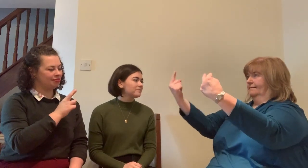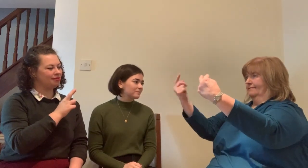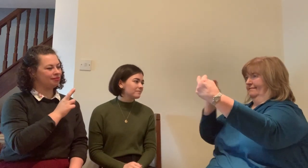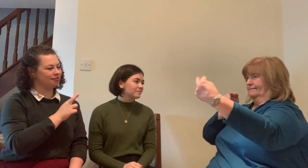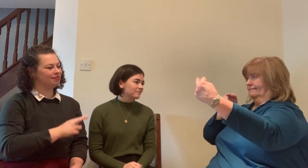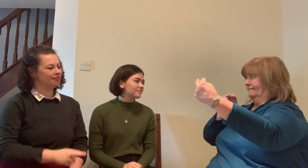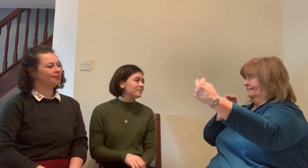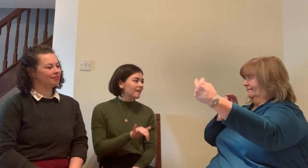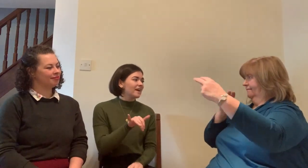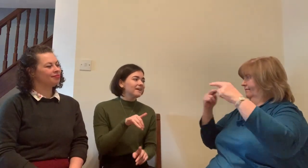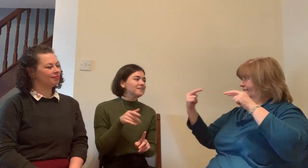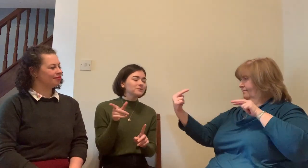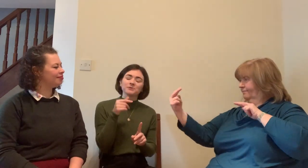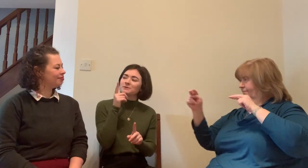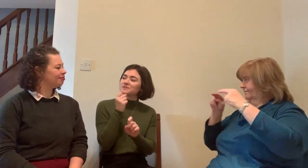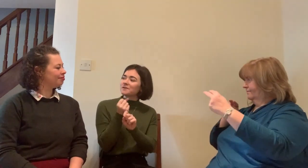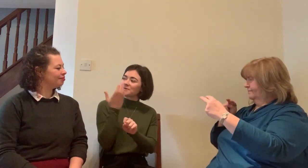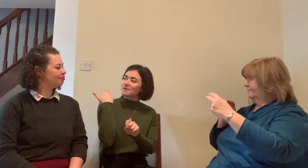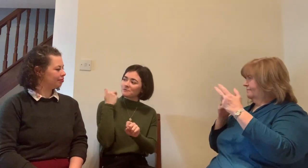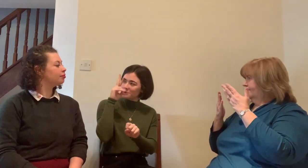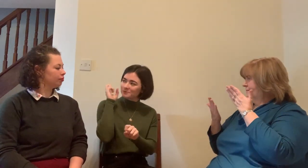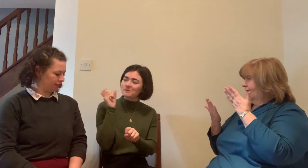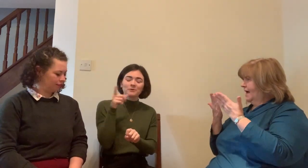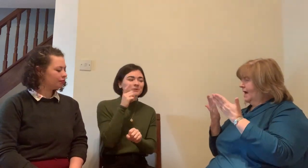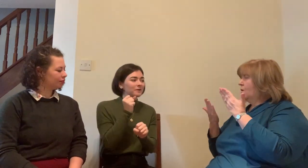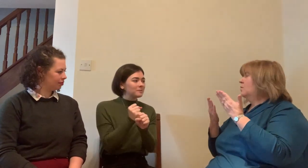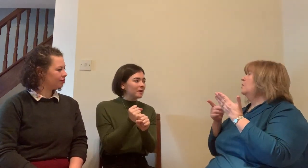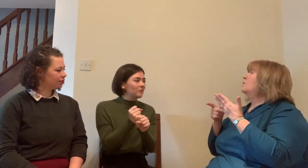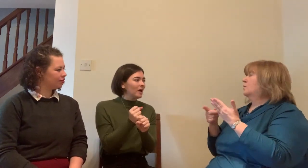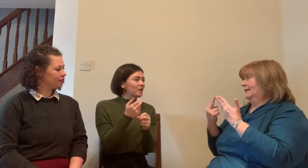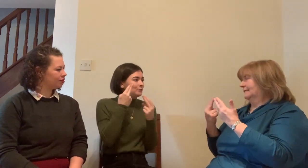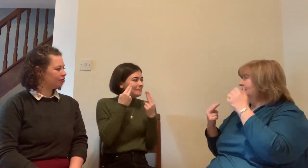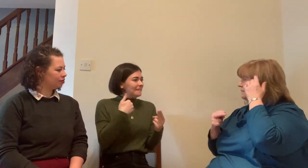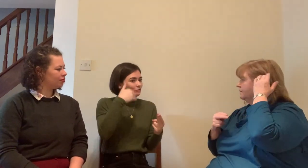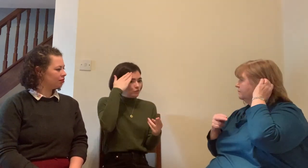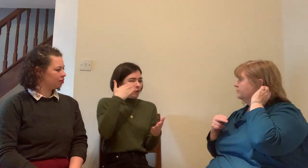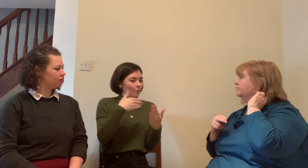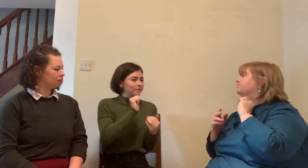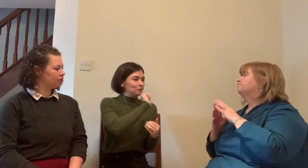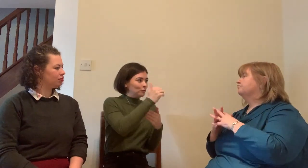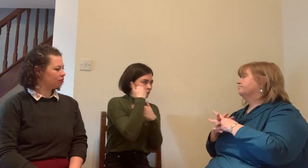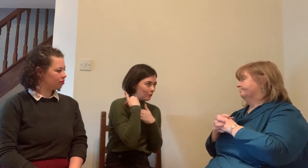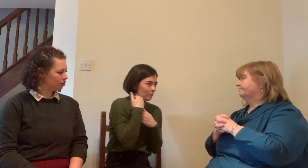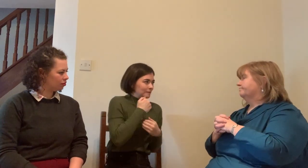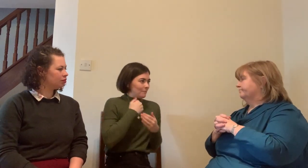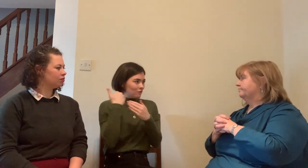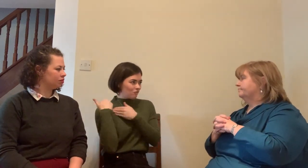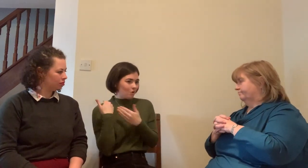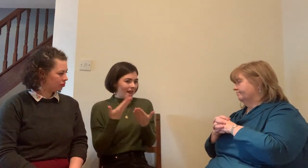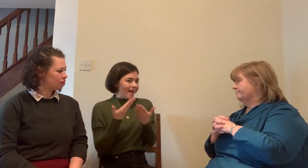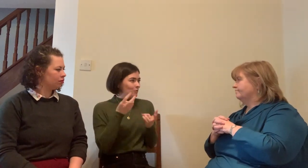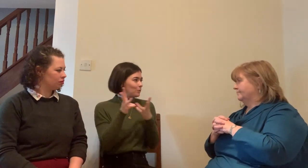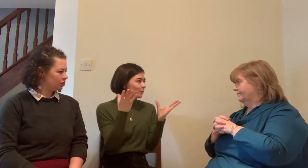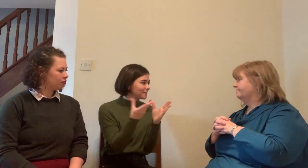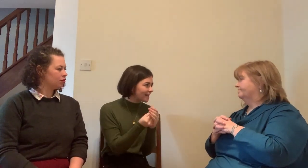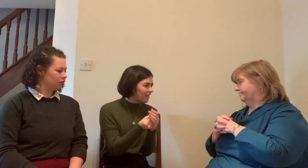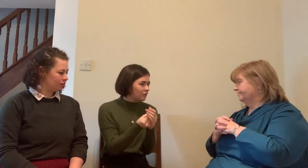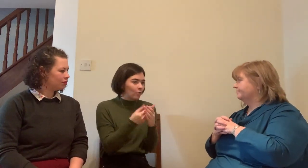that relationship going forward but yeah you need both and like I said my sister-in-law said yeah we all need the training it's so cool